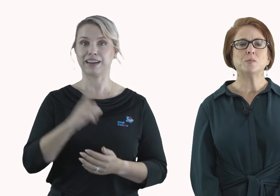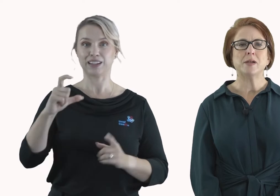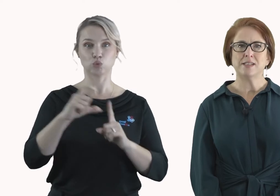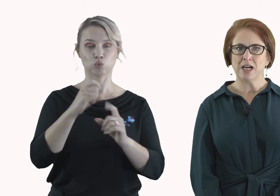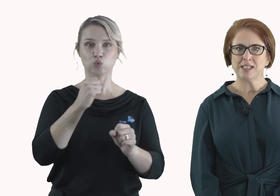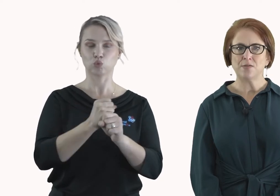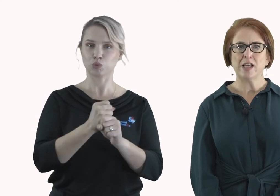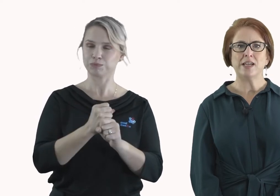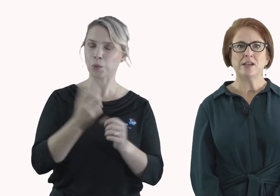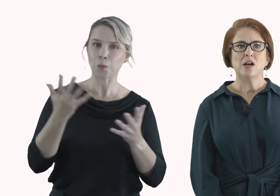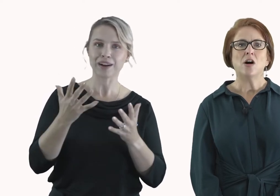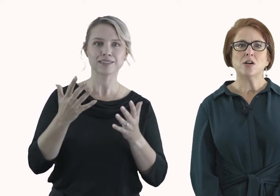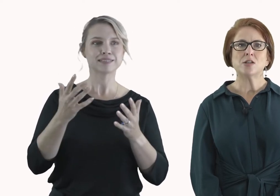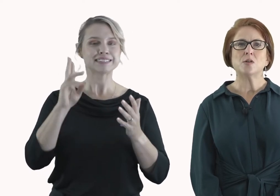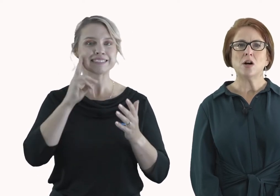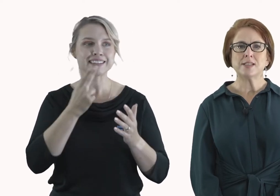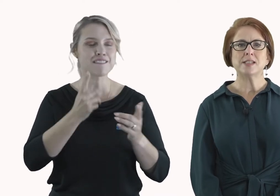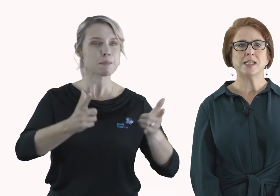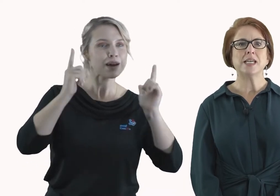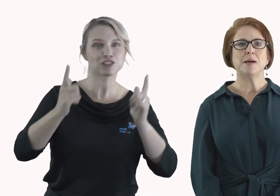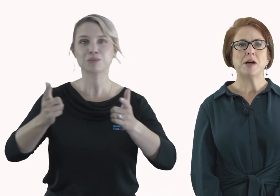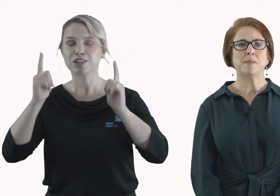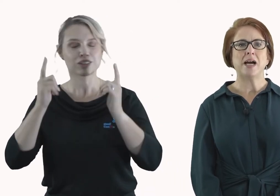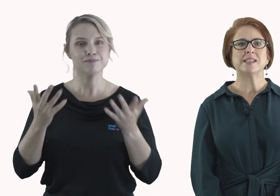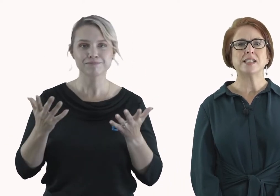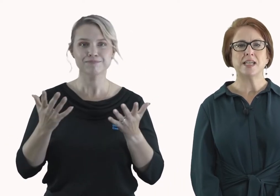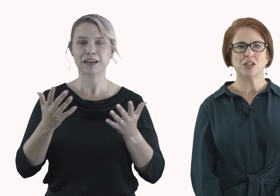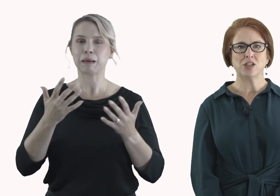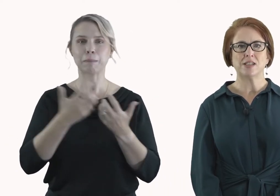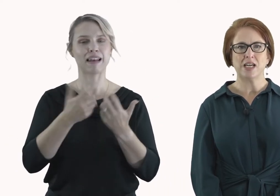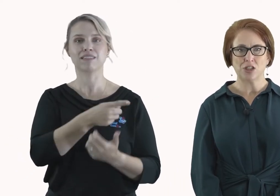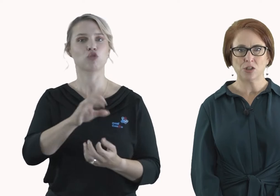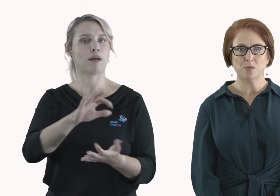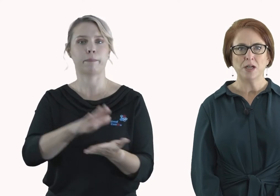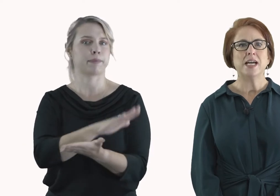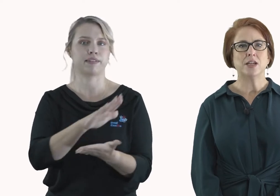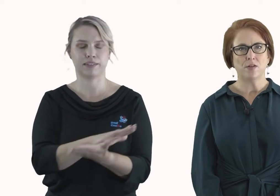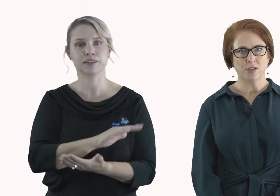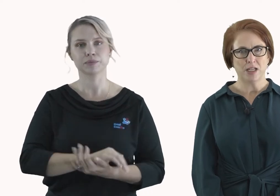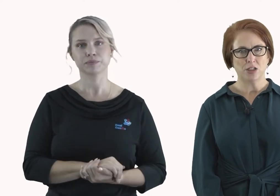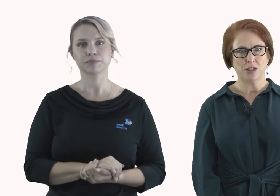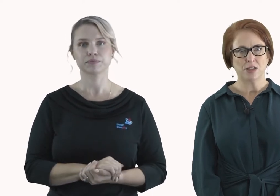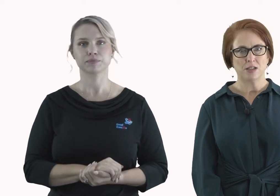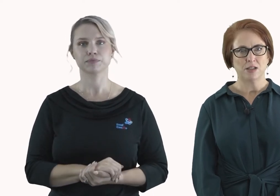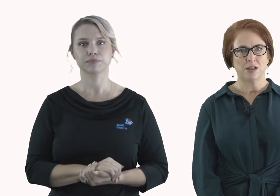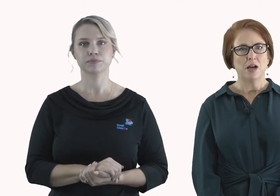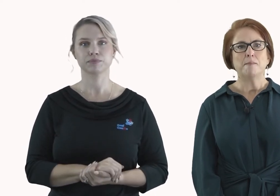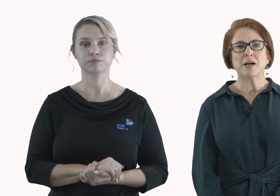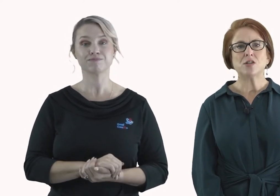is not Deaf-led also constantly came up as a contentious issue in conversations. Much of